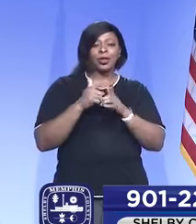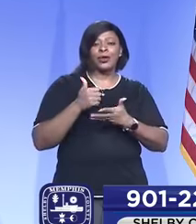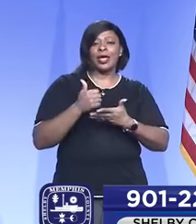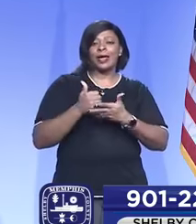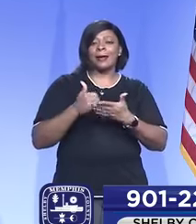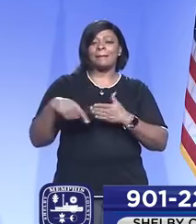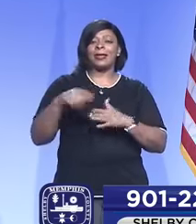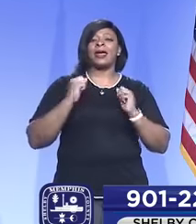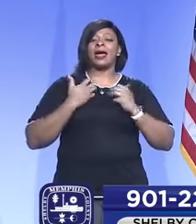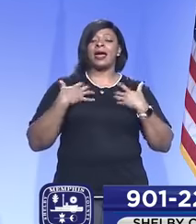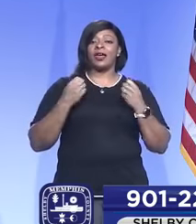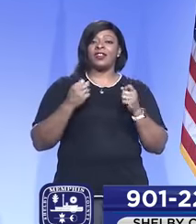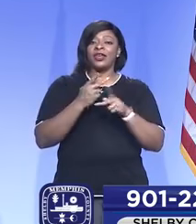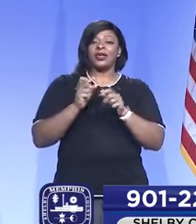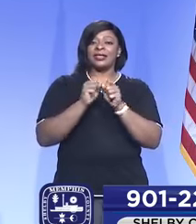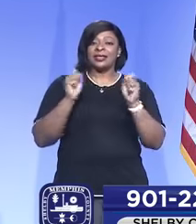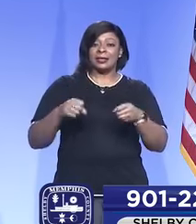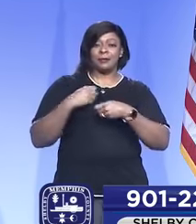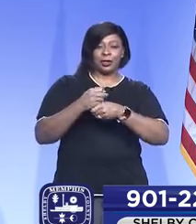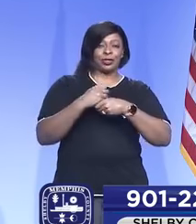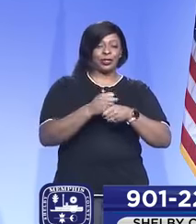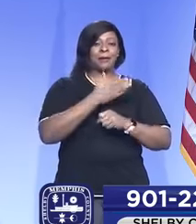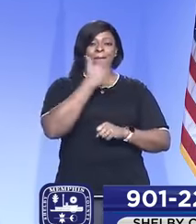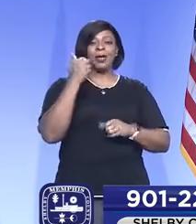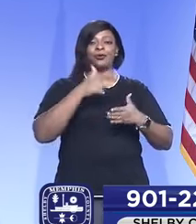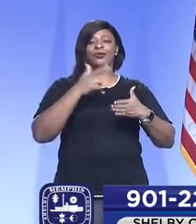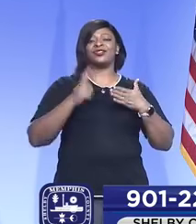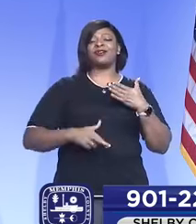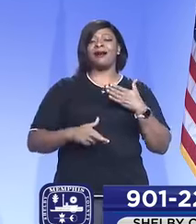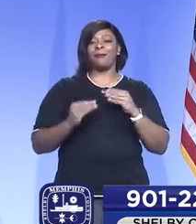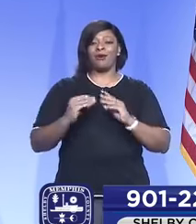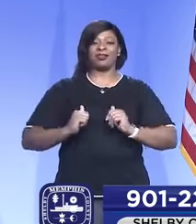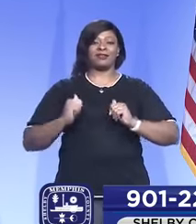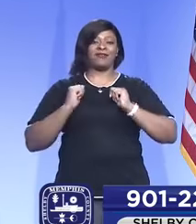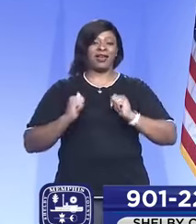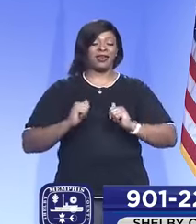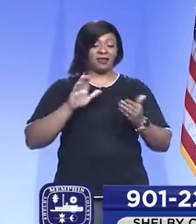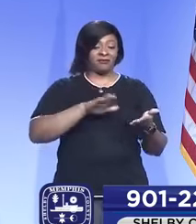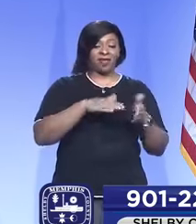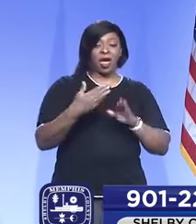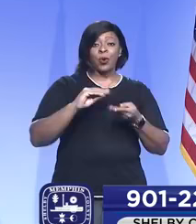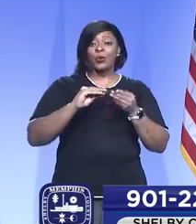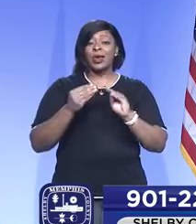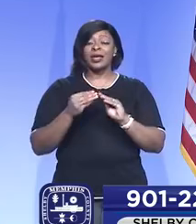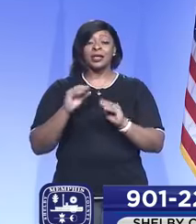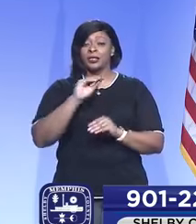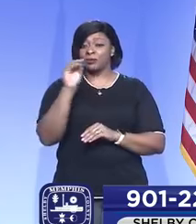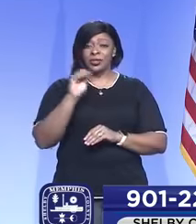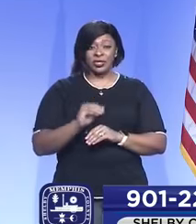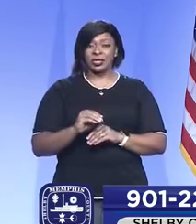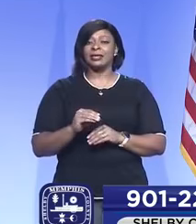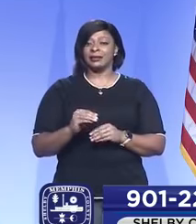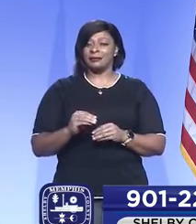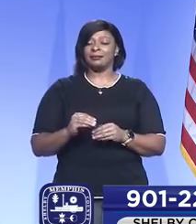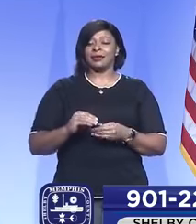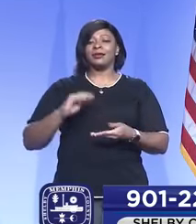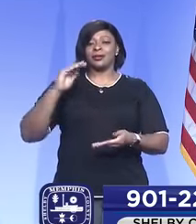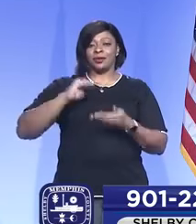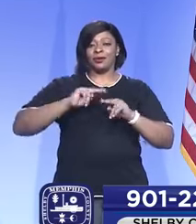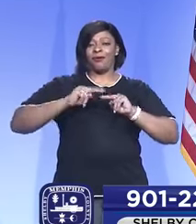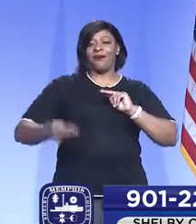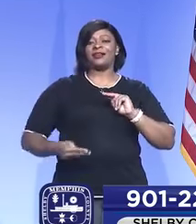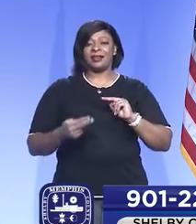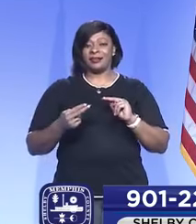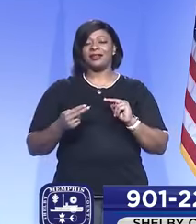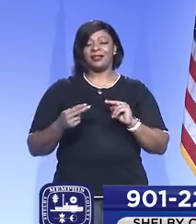the healthcare system is producing better results, and our fatality rates as a percentage basis have gone down